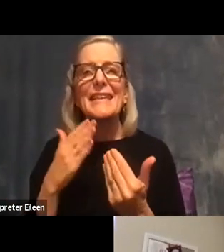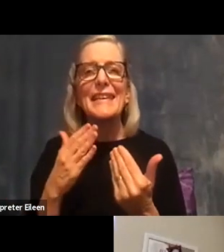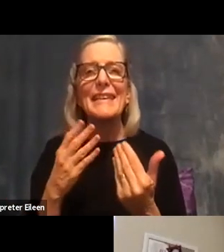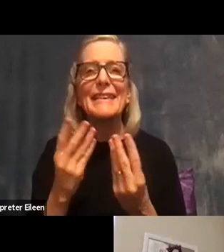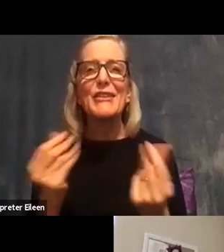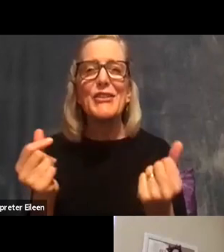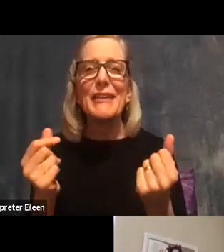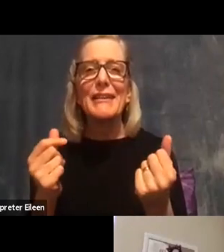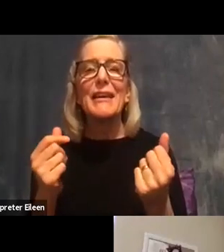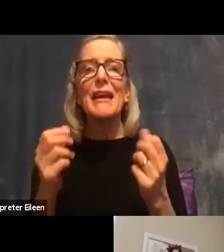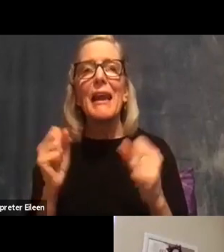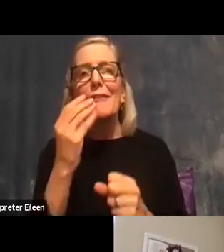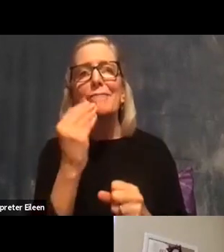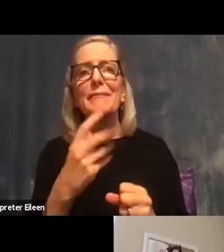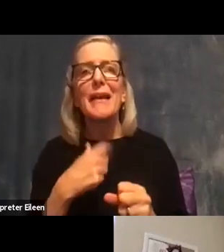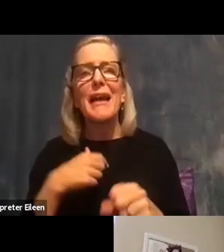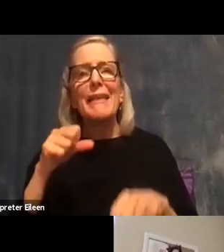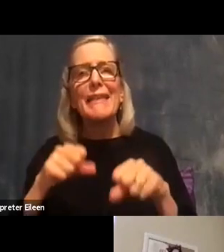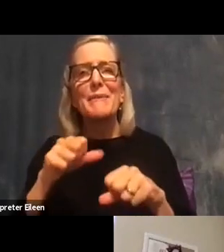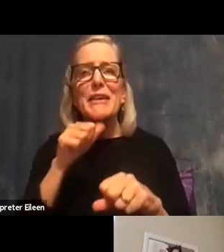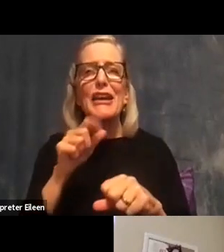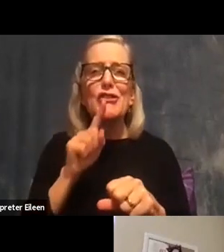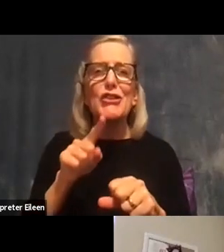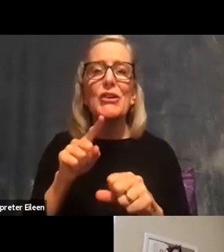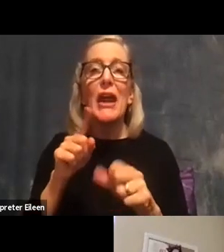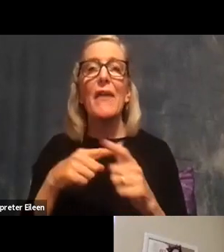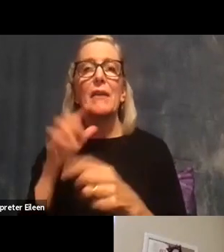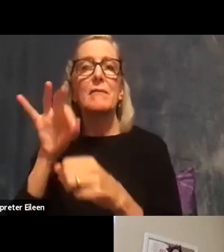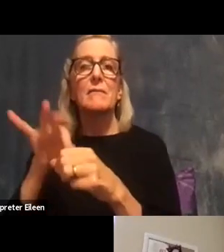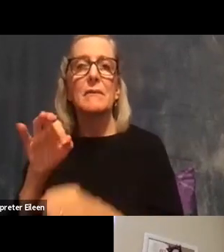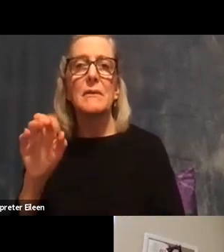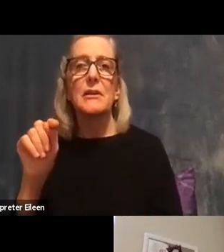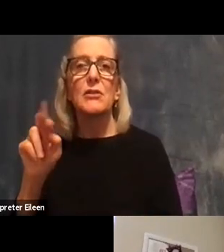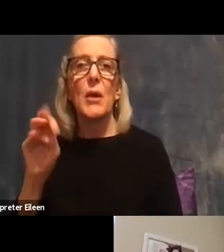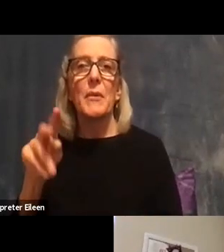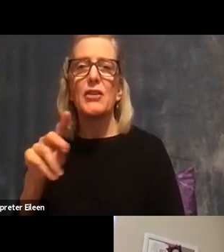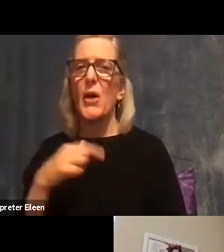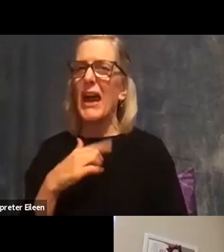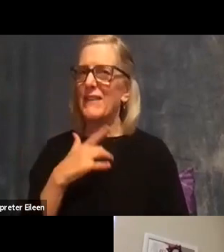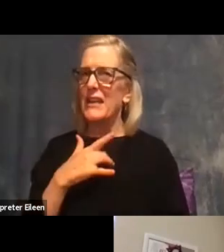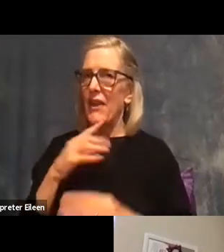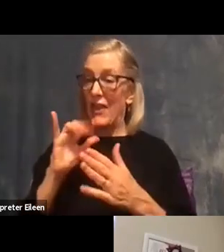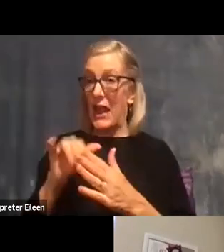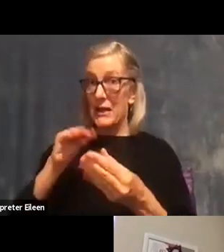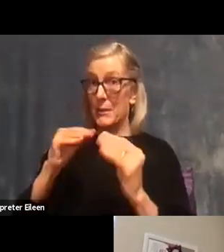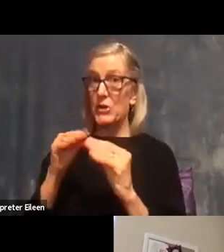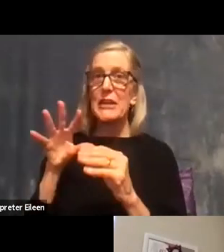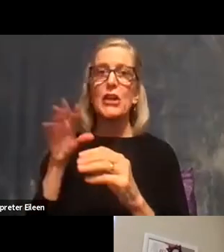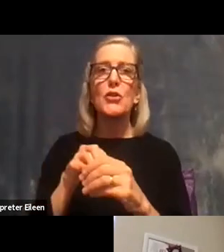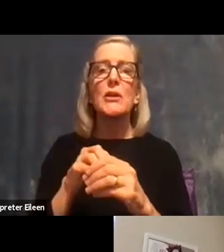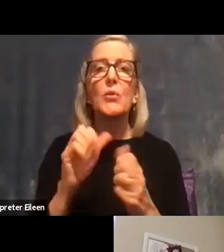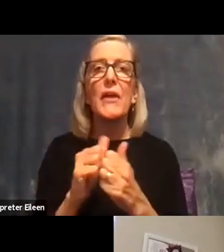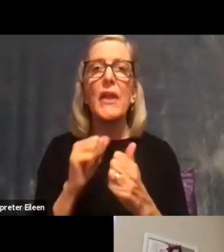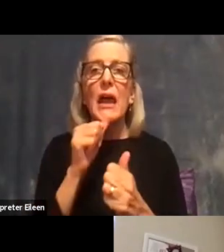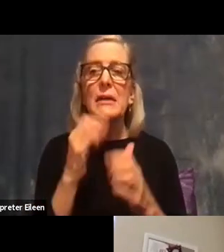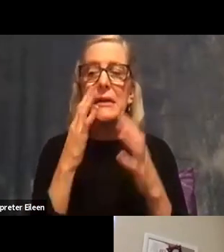and then to break for Trump. So I think some of that is probably captured and undecided and not they're not actually in a pool where they're